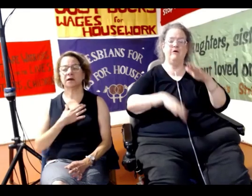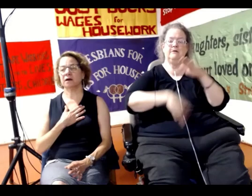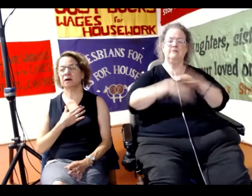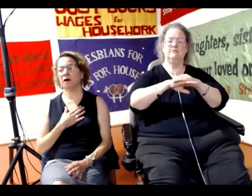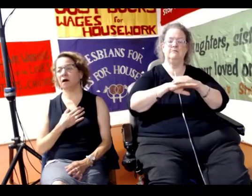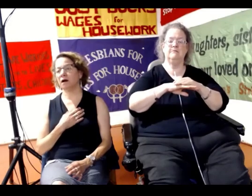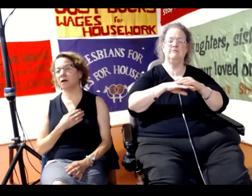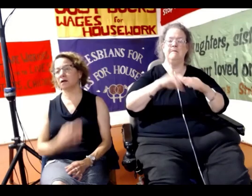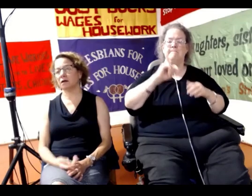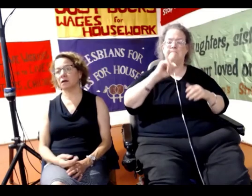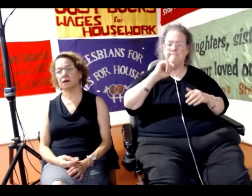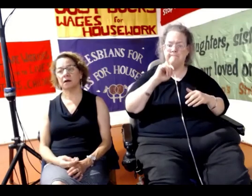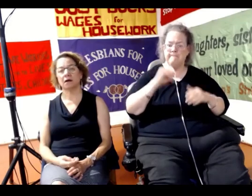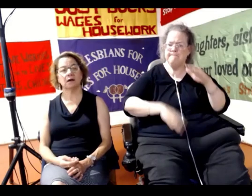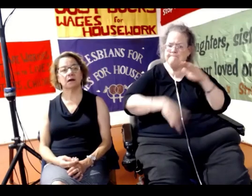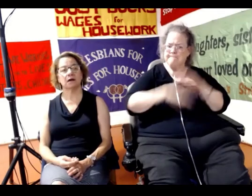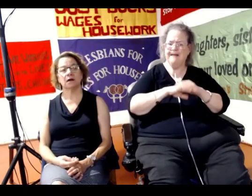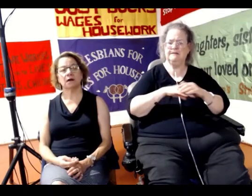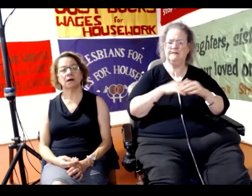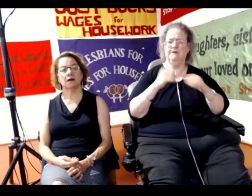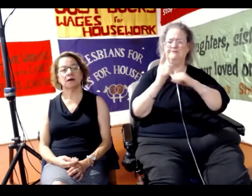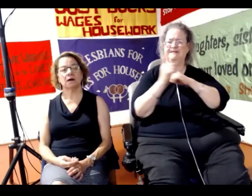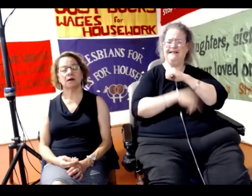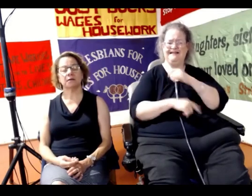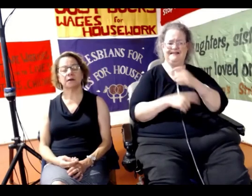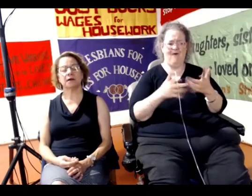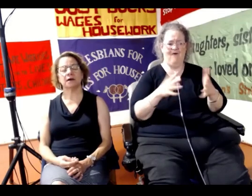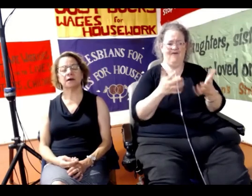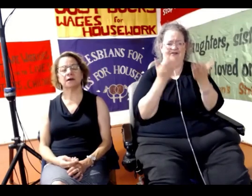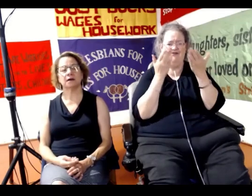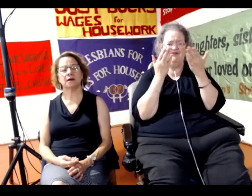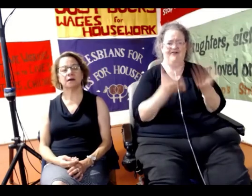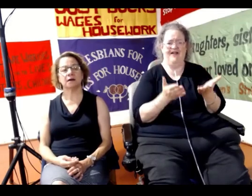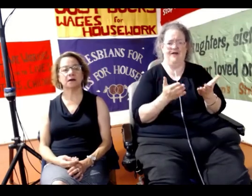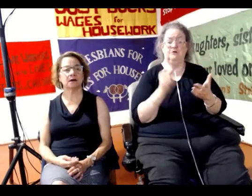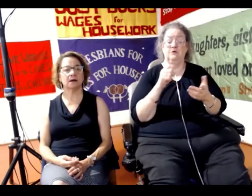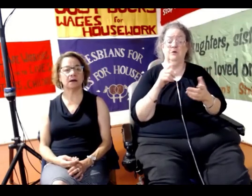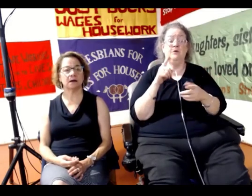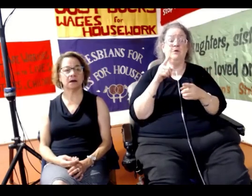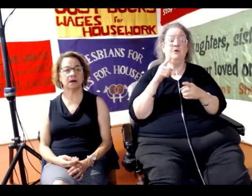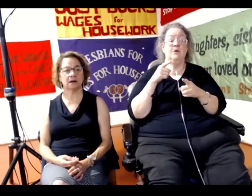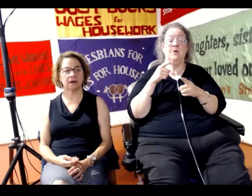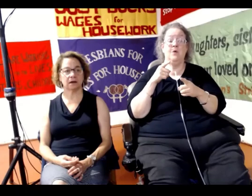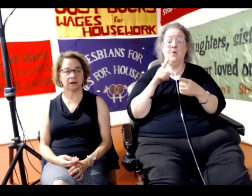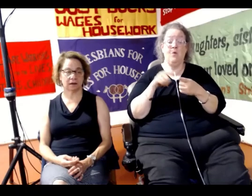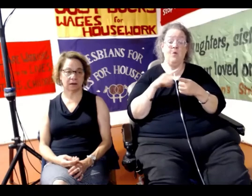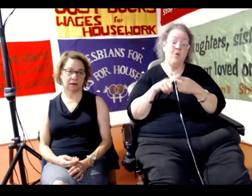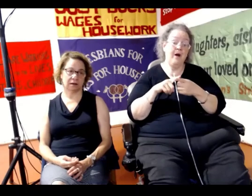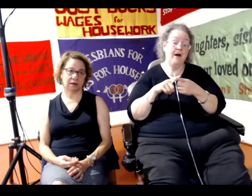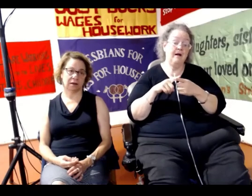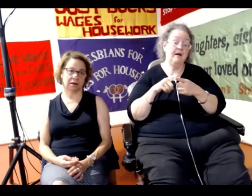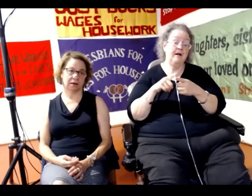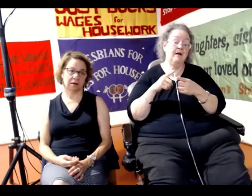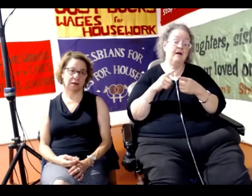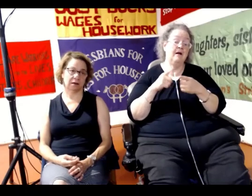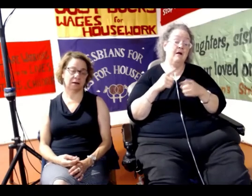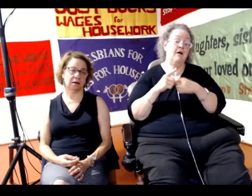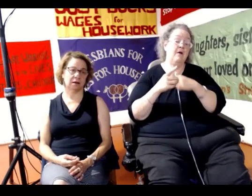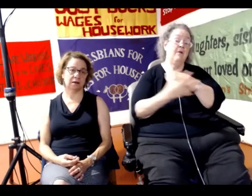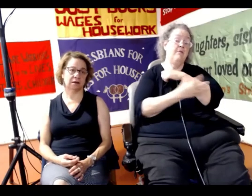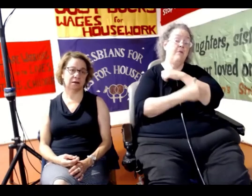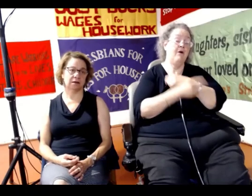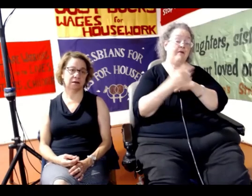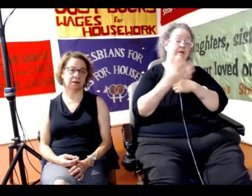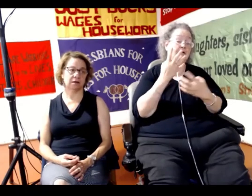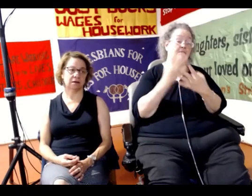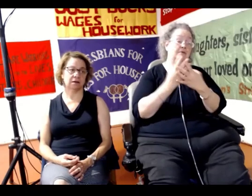before being convicted or whatever. So, therefore, the response of the poor in a lot of the prison